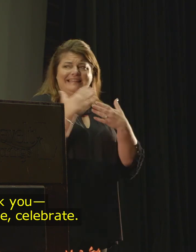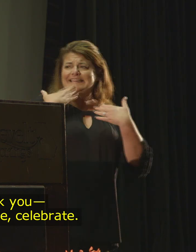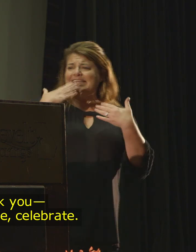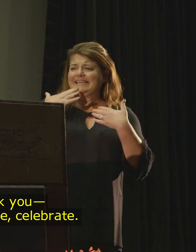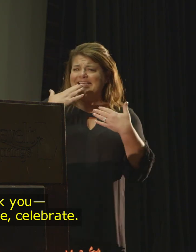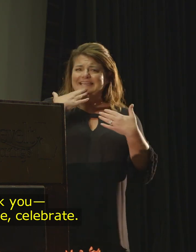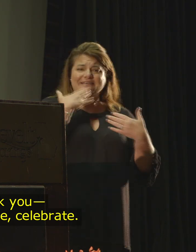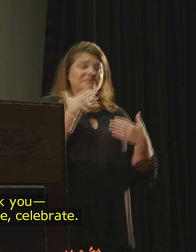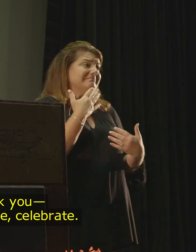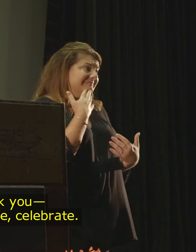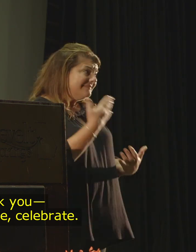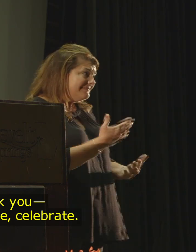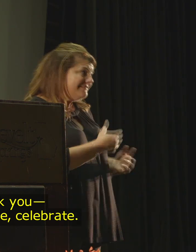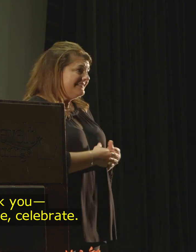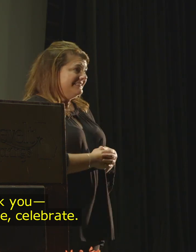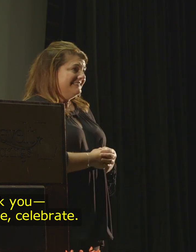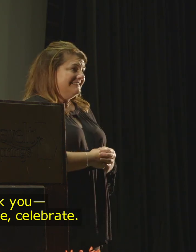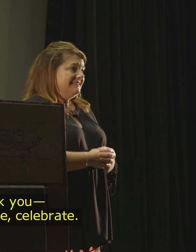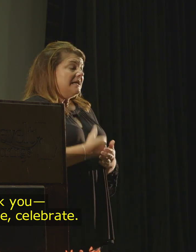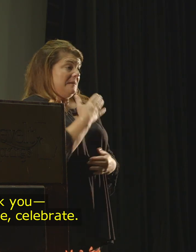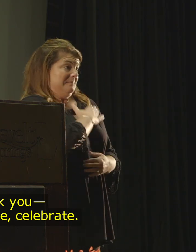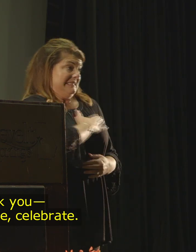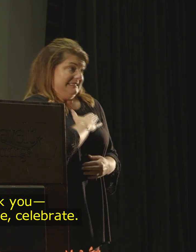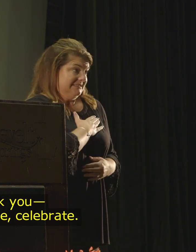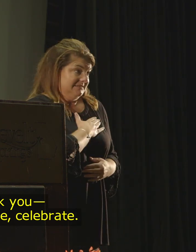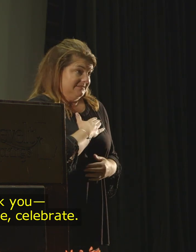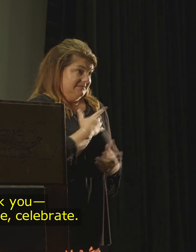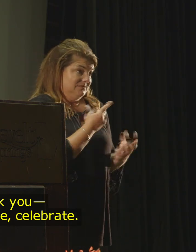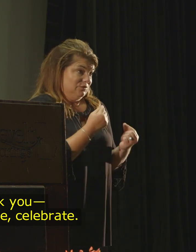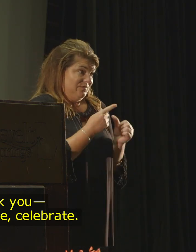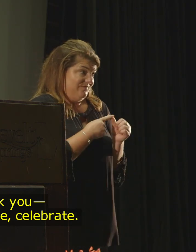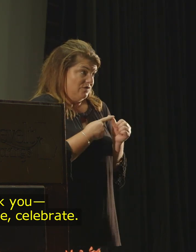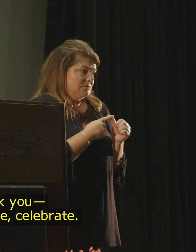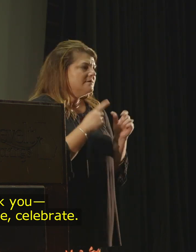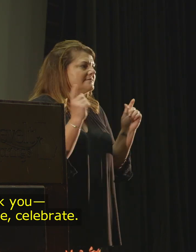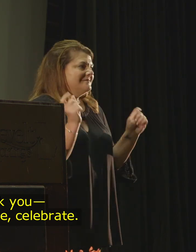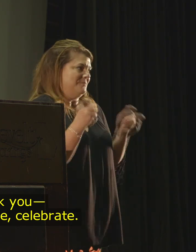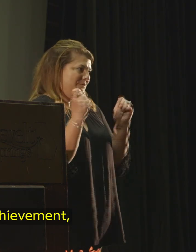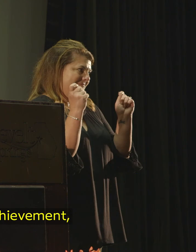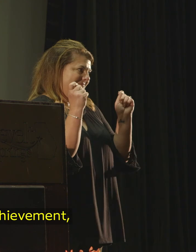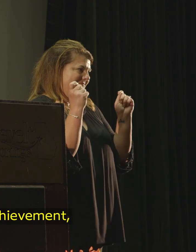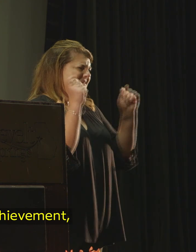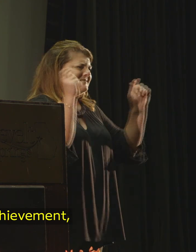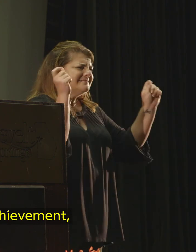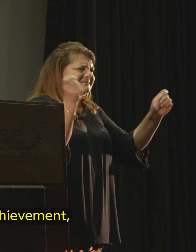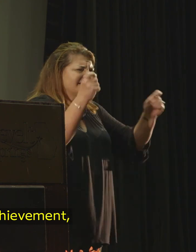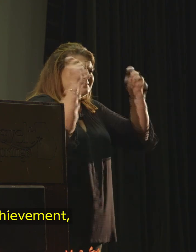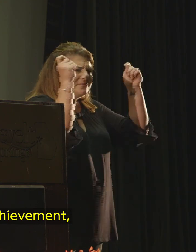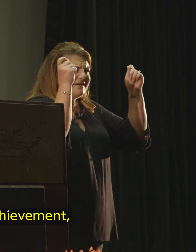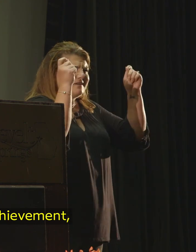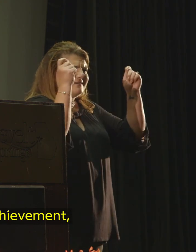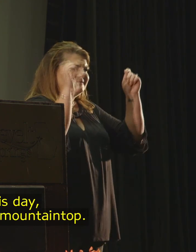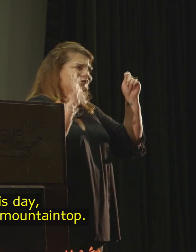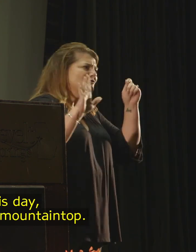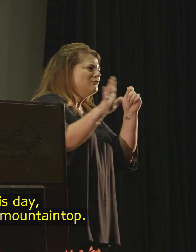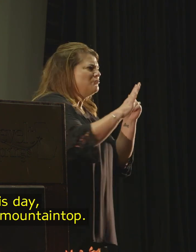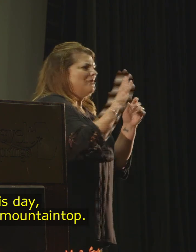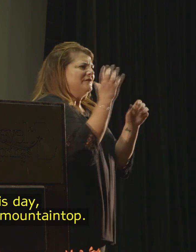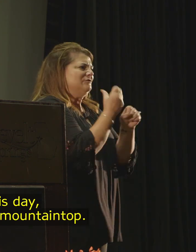thank you. Please, number one, celebrate. Celebrate this achievement.